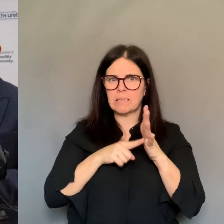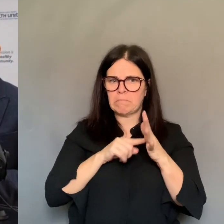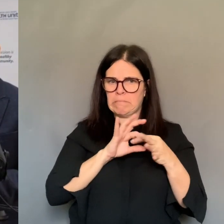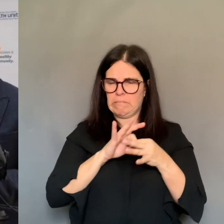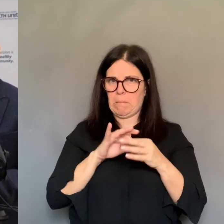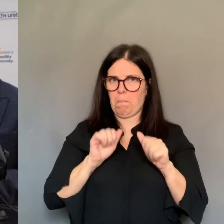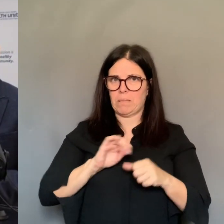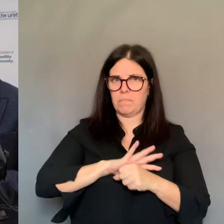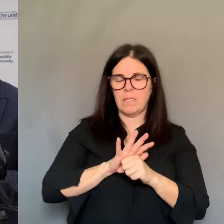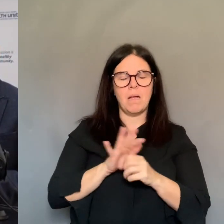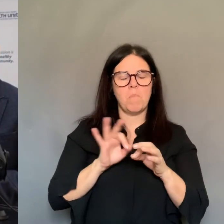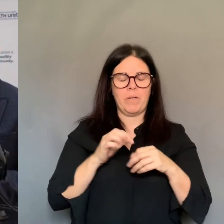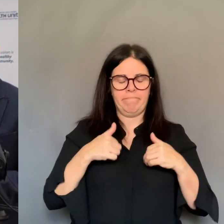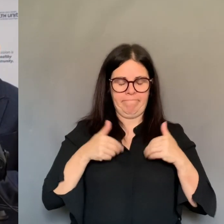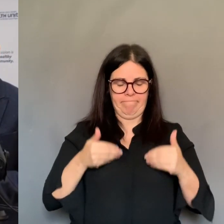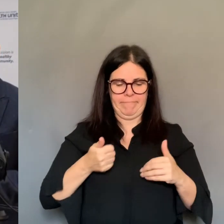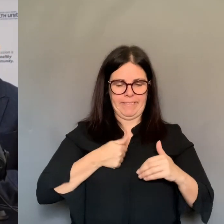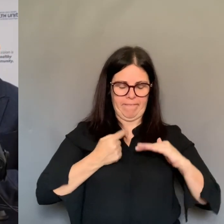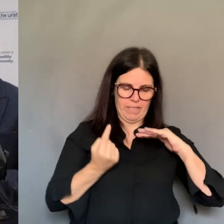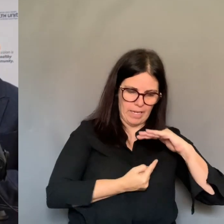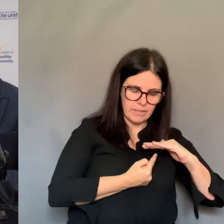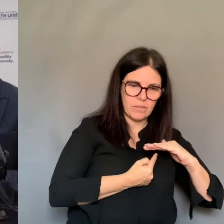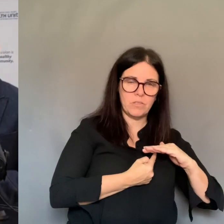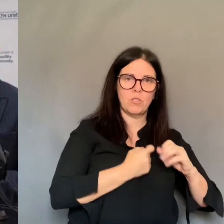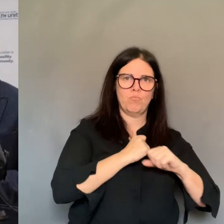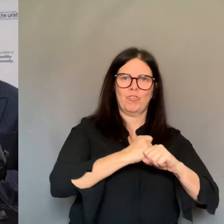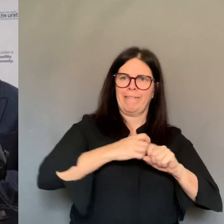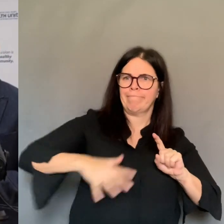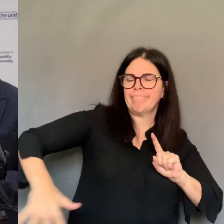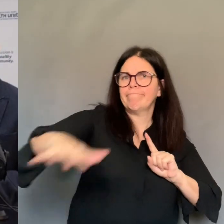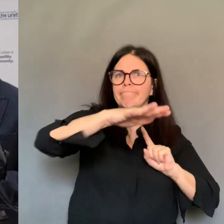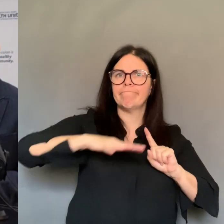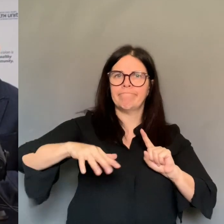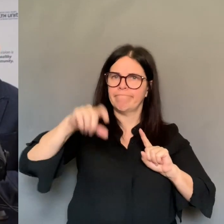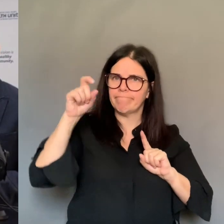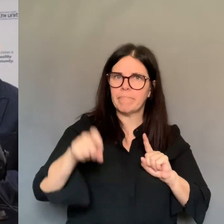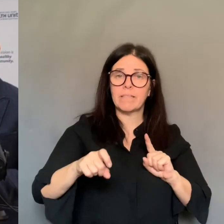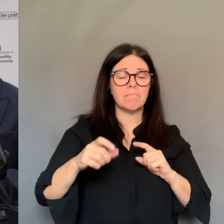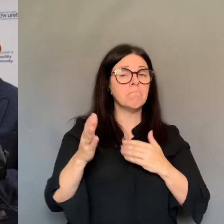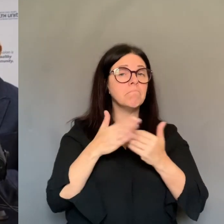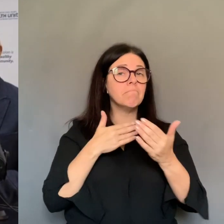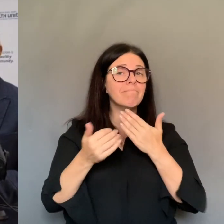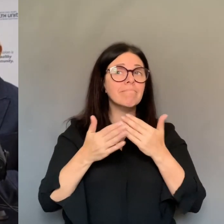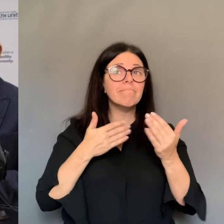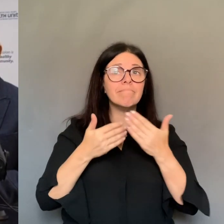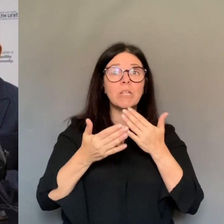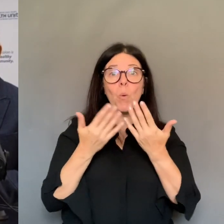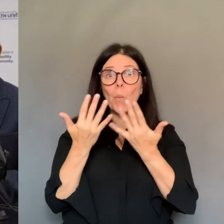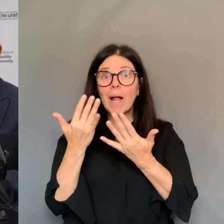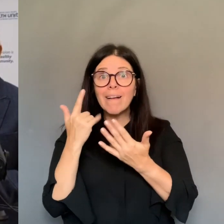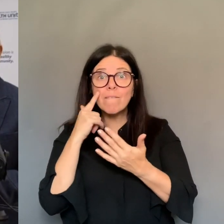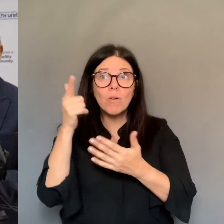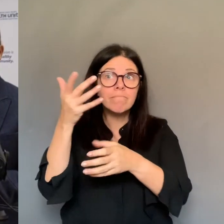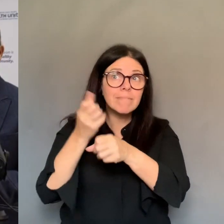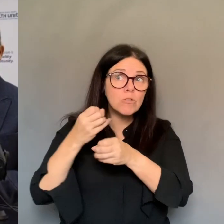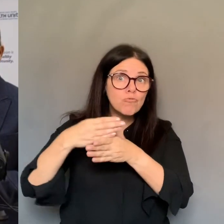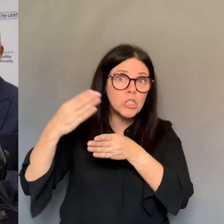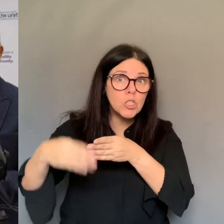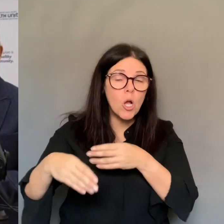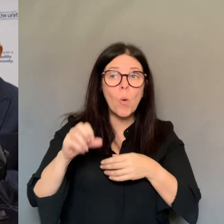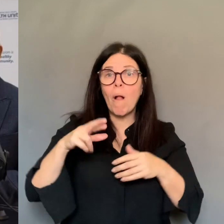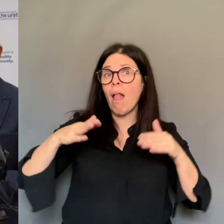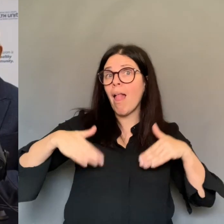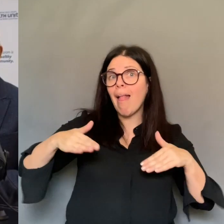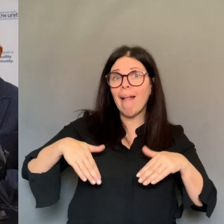to protect everyone else around you, whether you're waiting for the result of your testing or waiting to get tested or seen by your healthcare